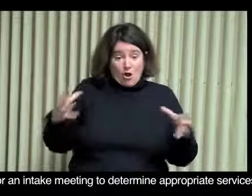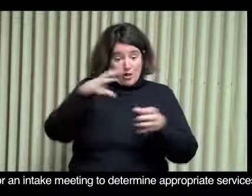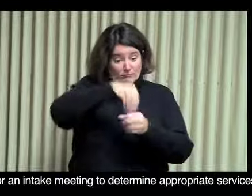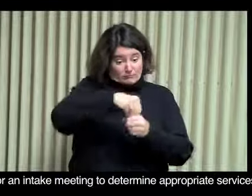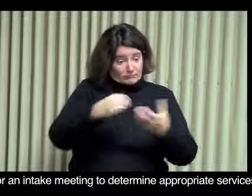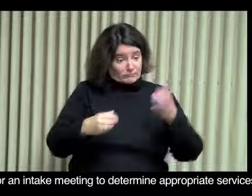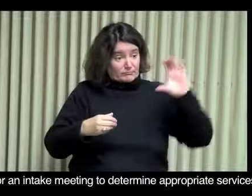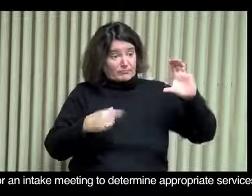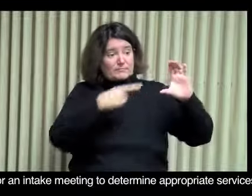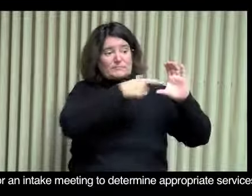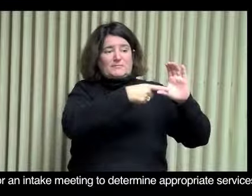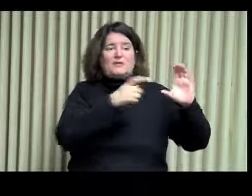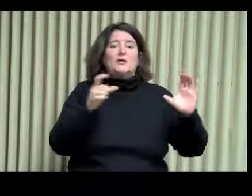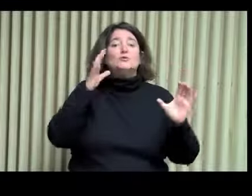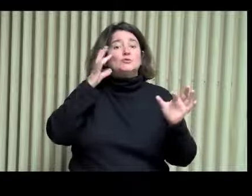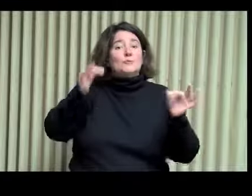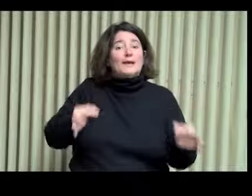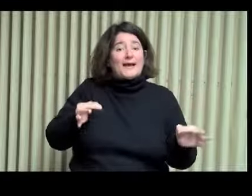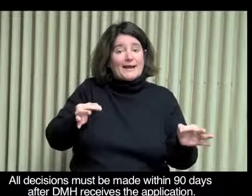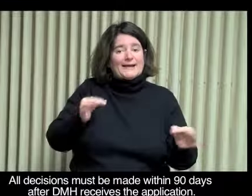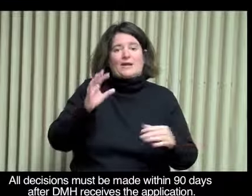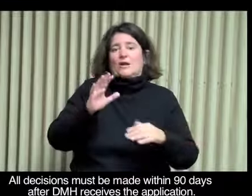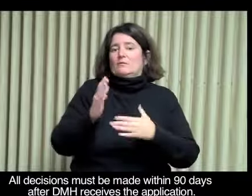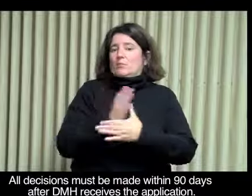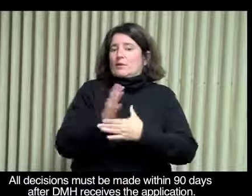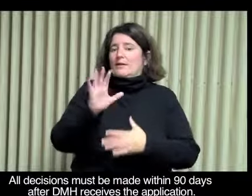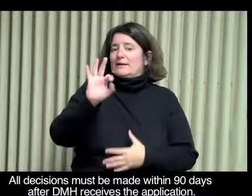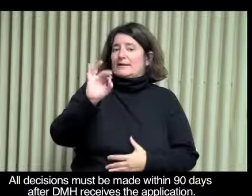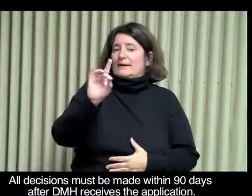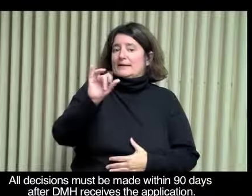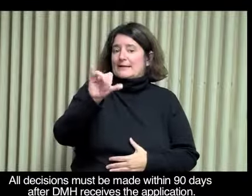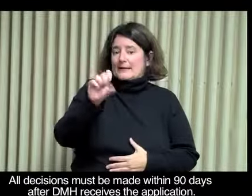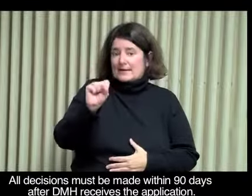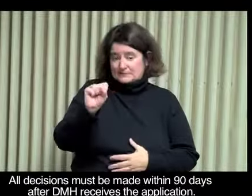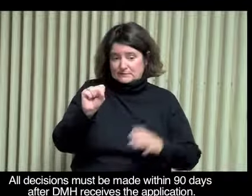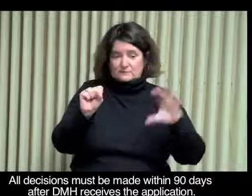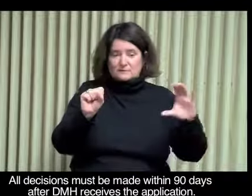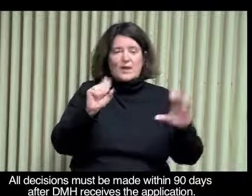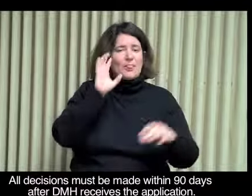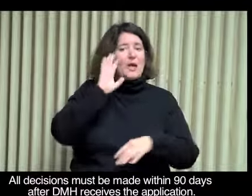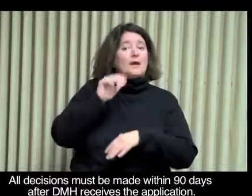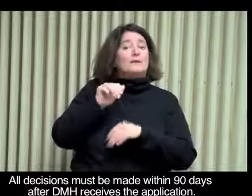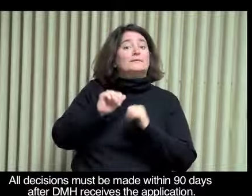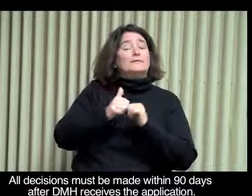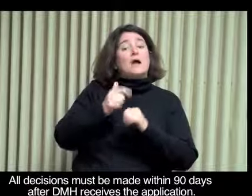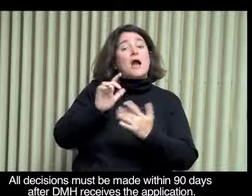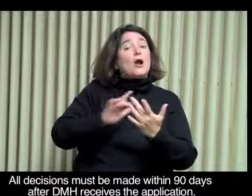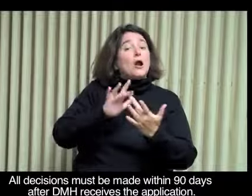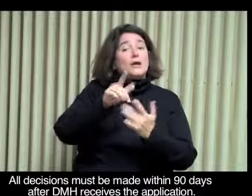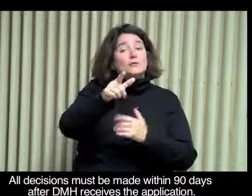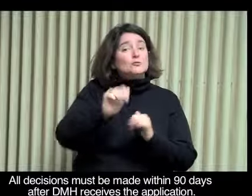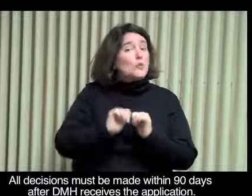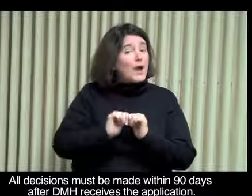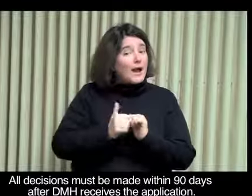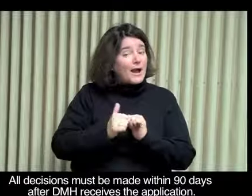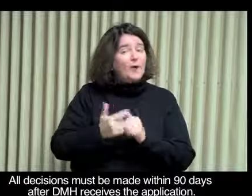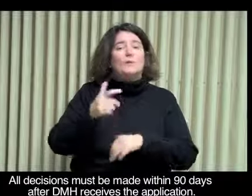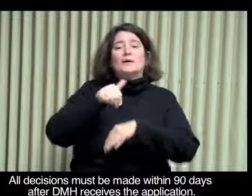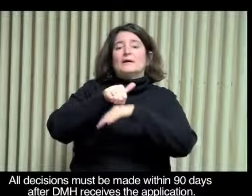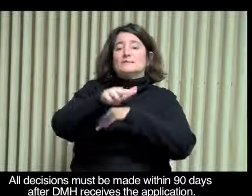appropriate services. All decisions must be made within 90 days after DMH receives the application.